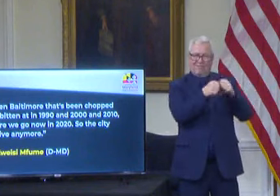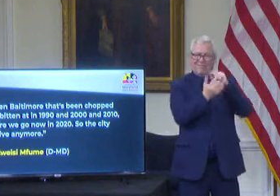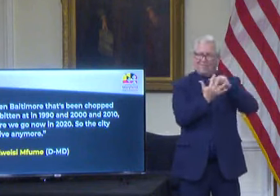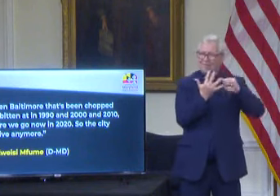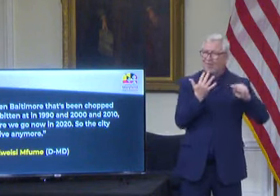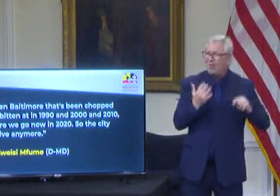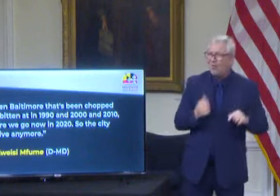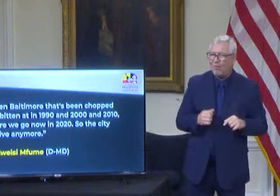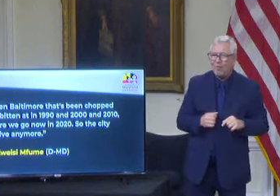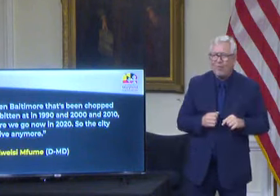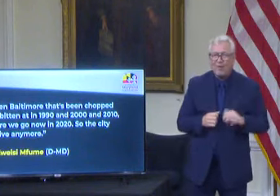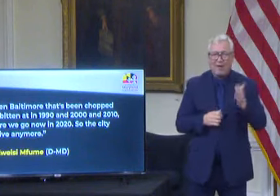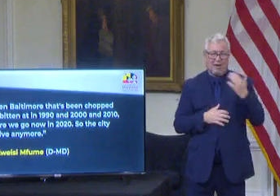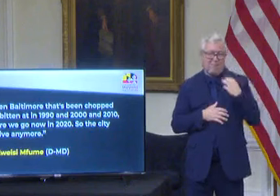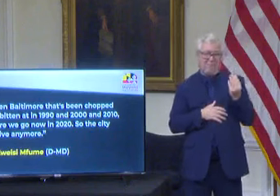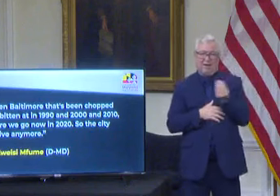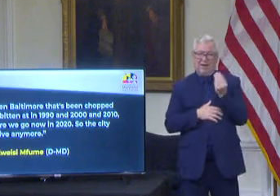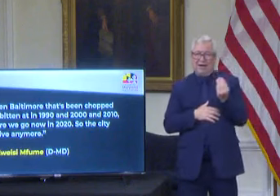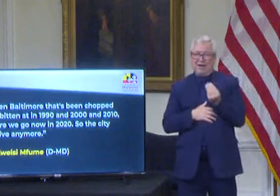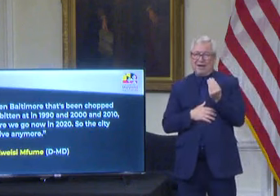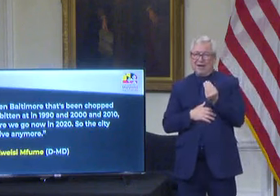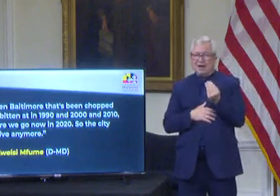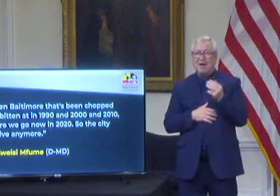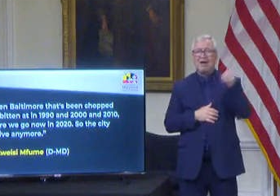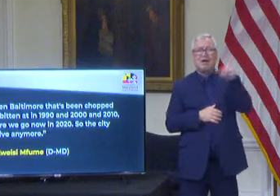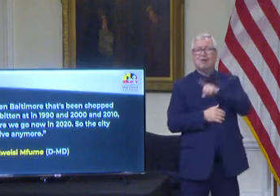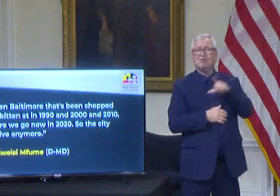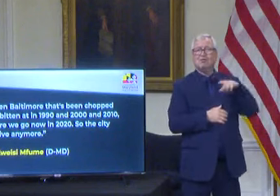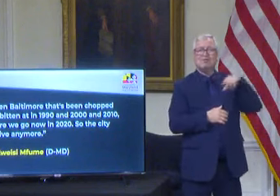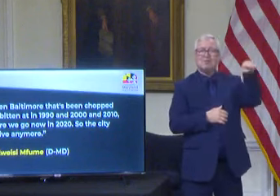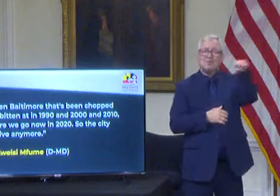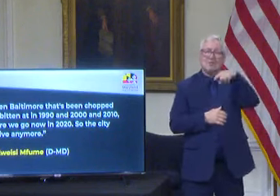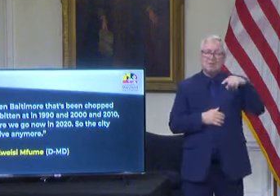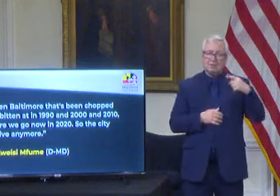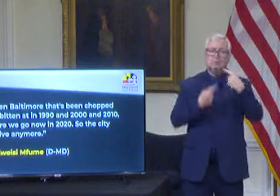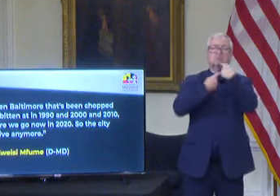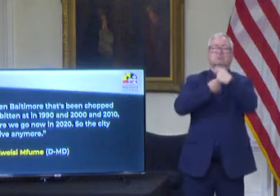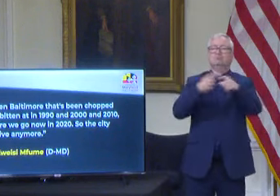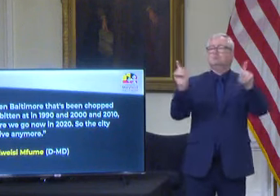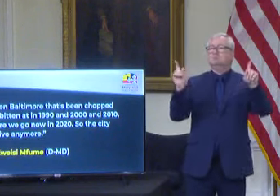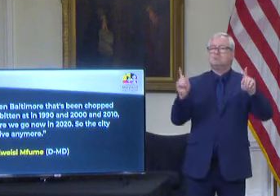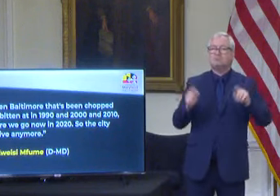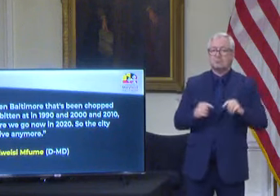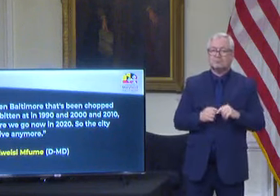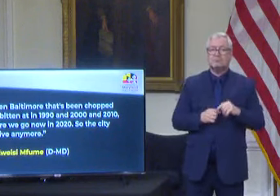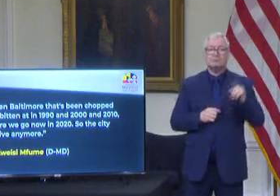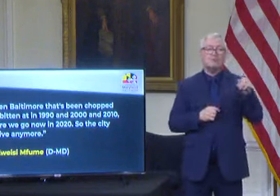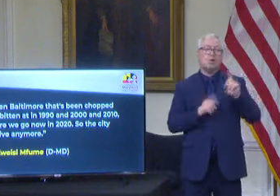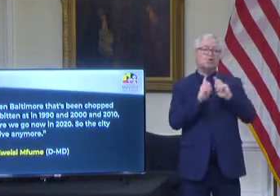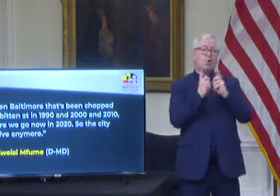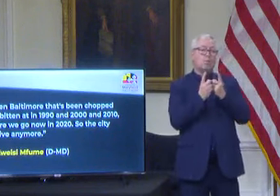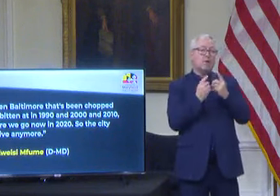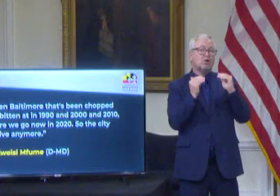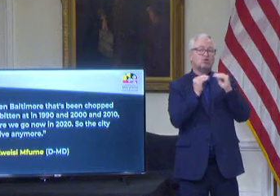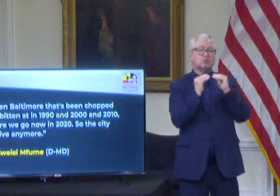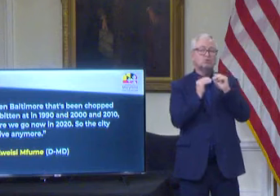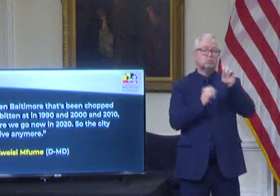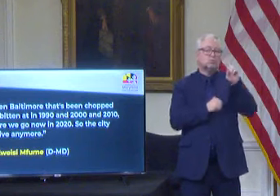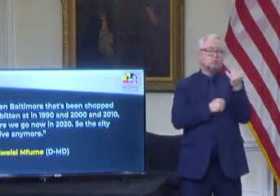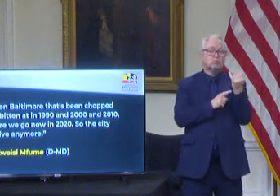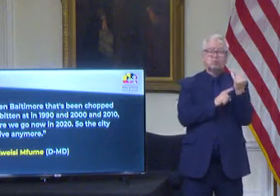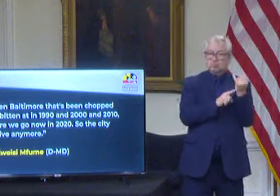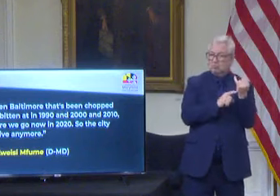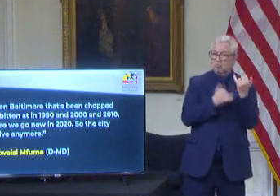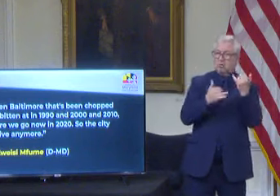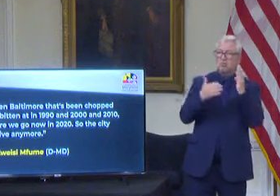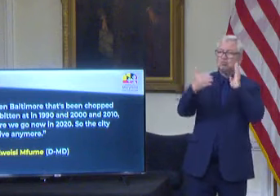Attorney General Merrick Garland announced that the Department of Justice is suing the state of Texas in order